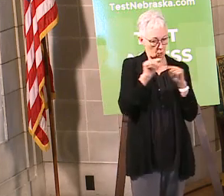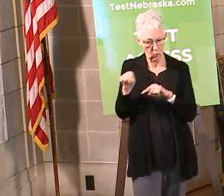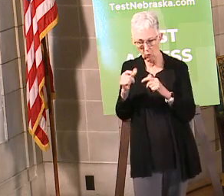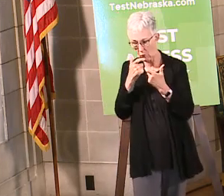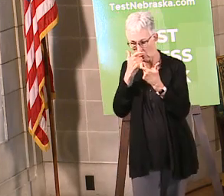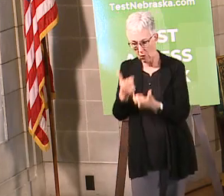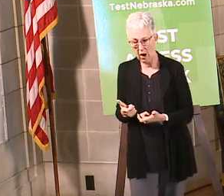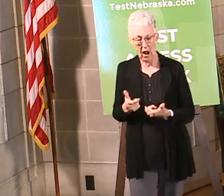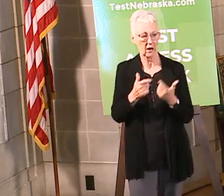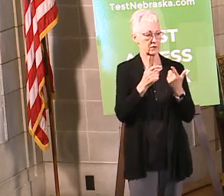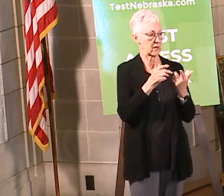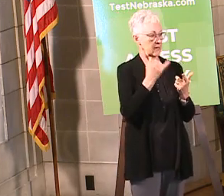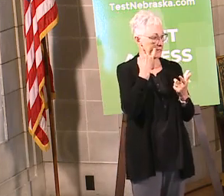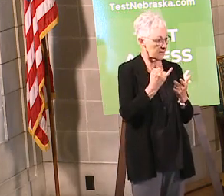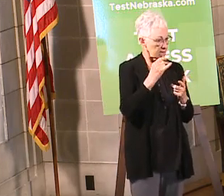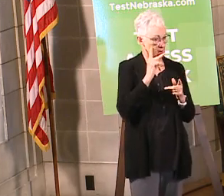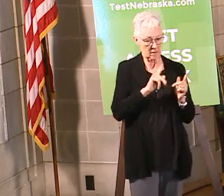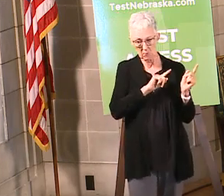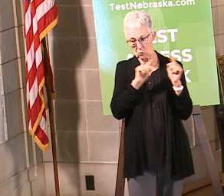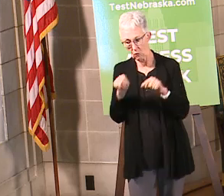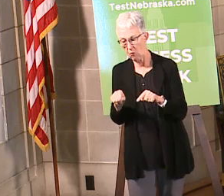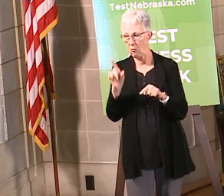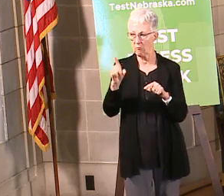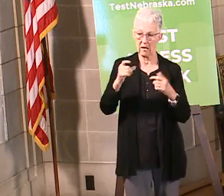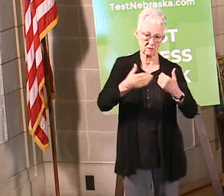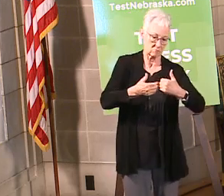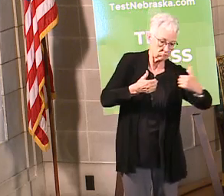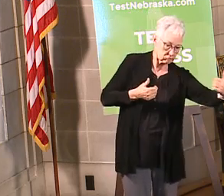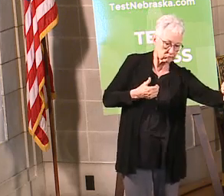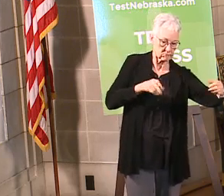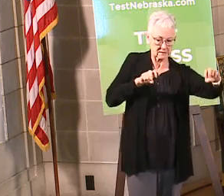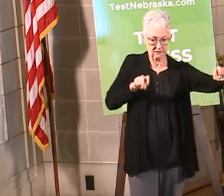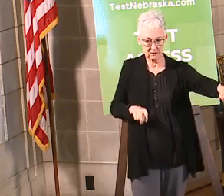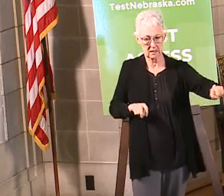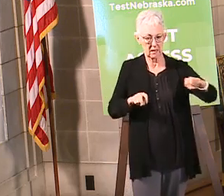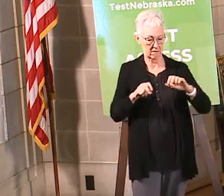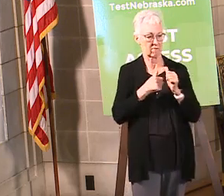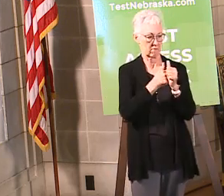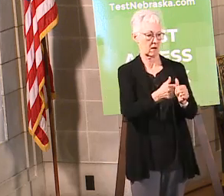interaction, all, you know, with those social distancing guidelines that we've established.